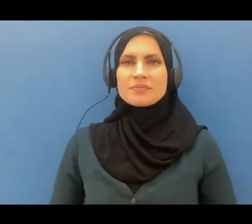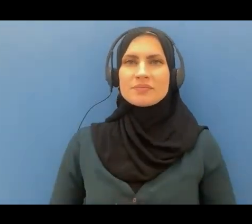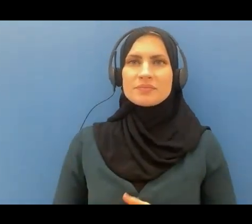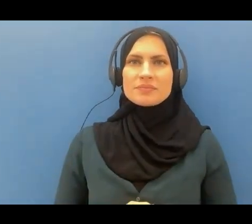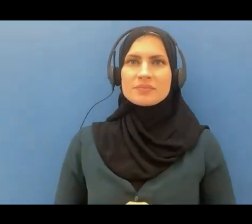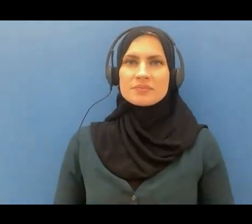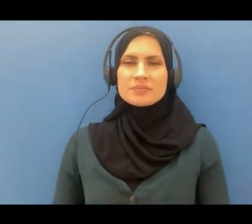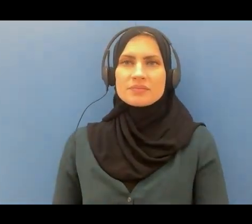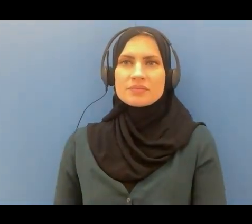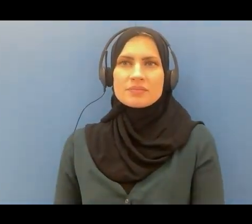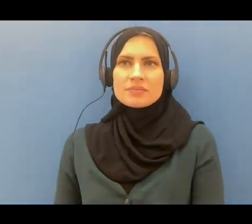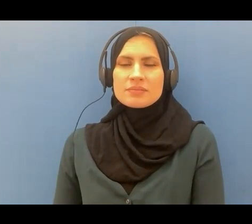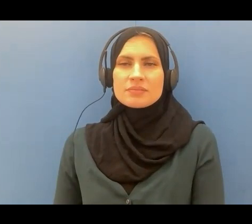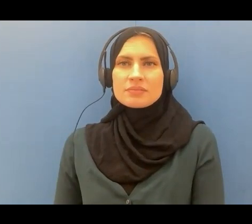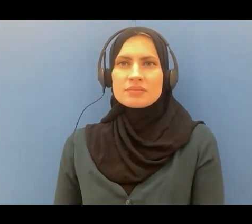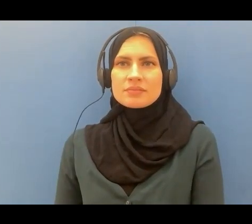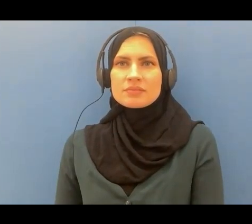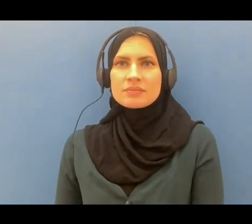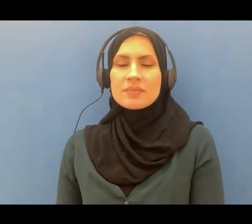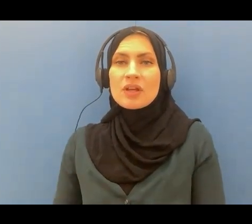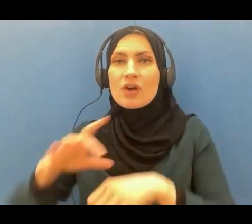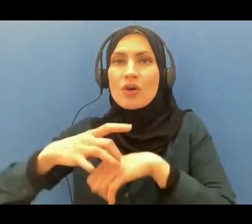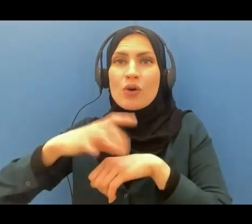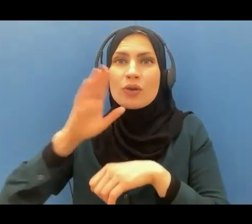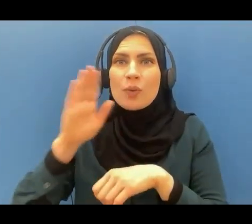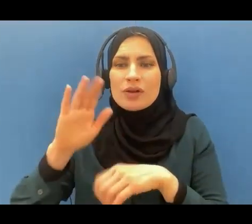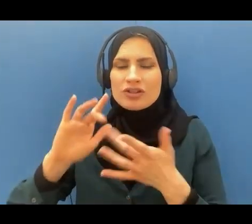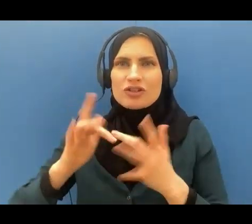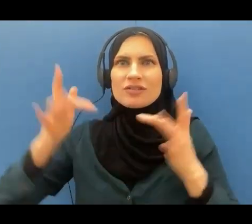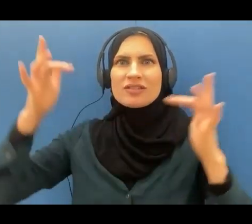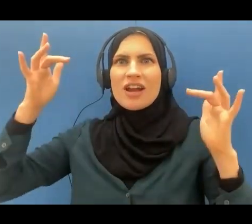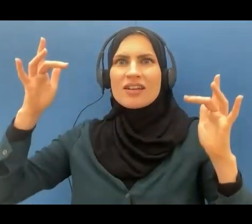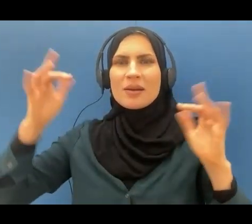and the earth will be shining will be bright white